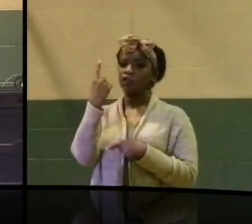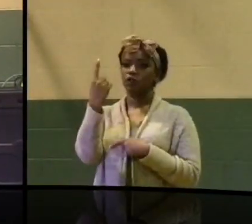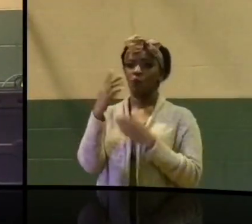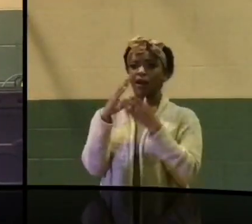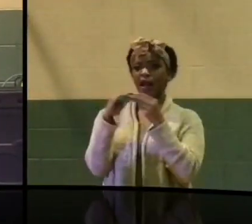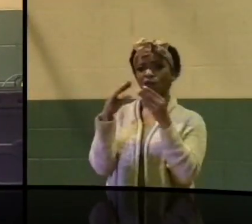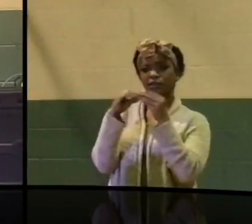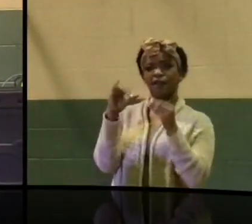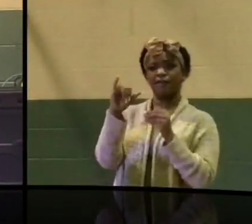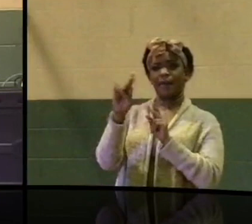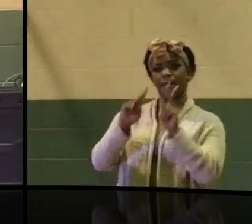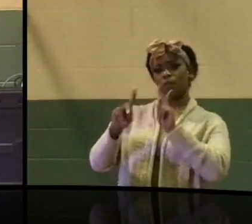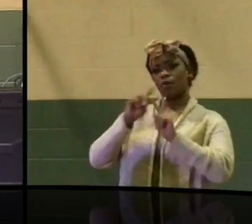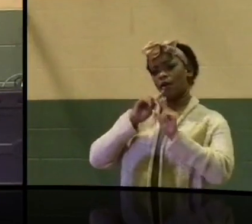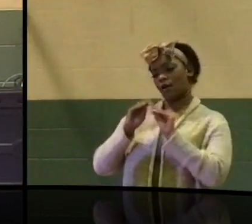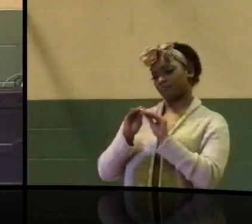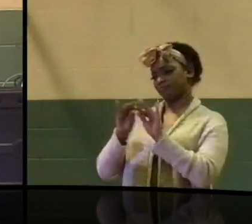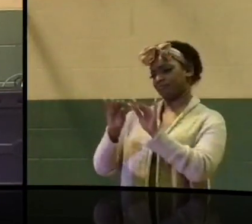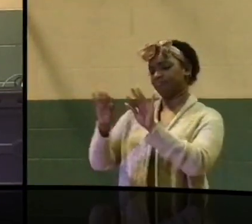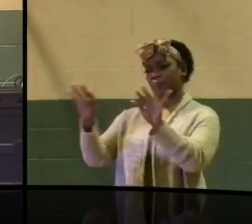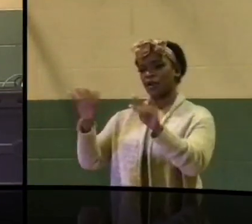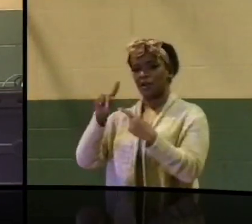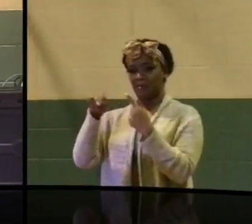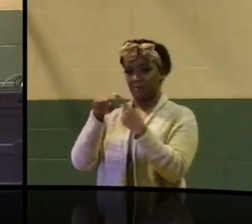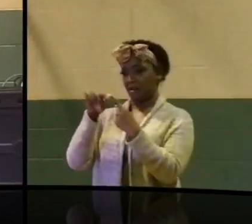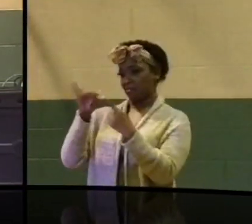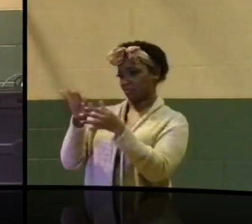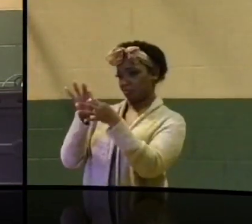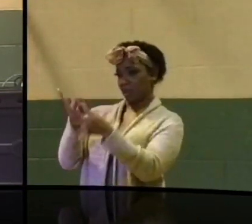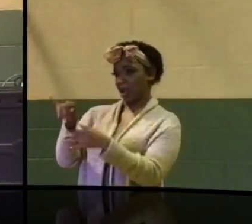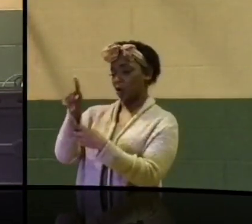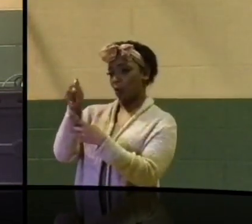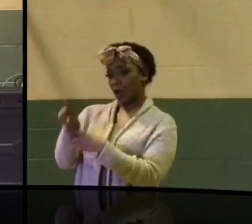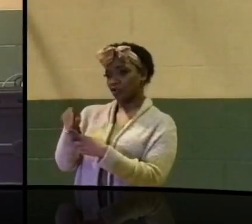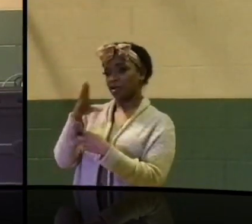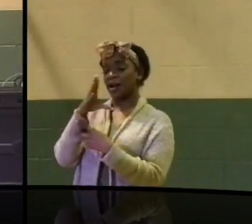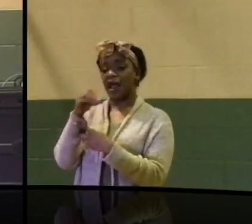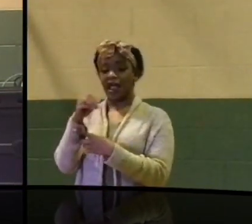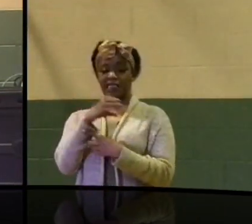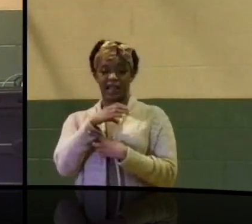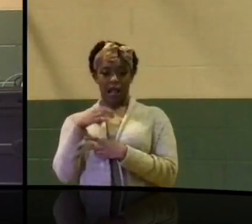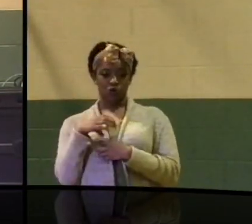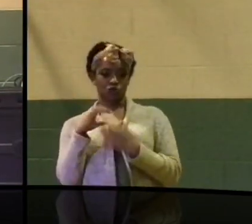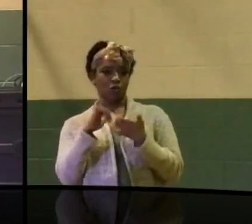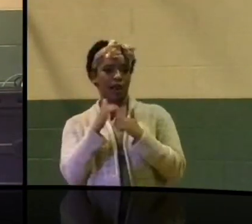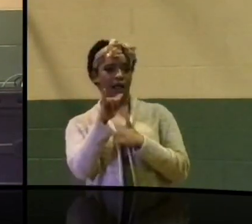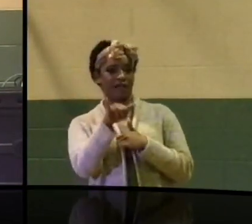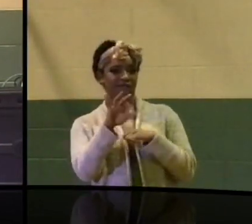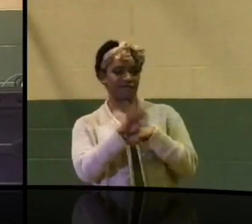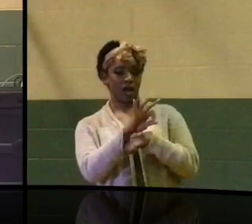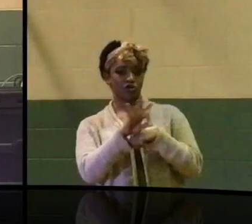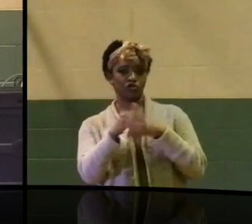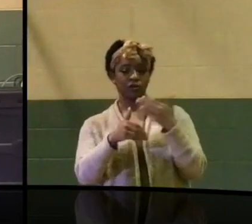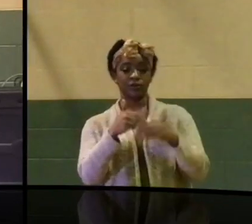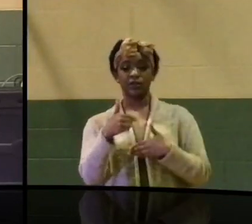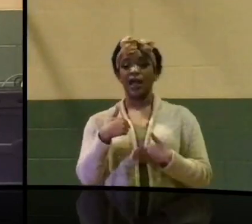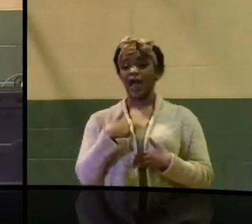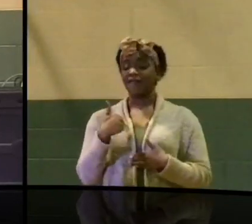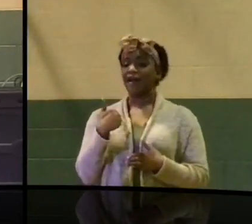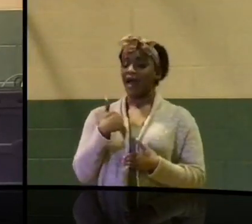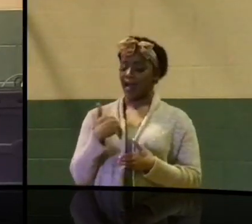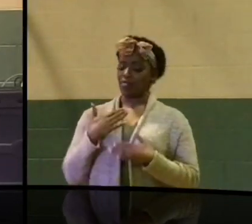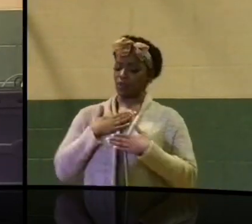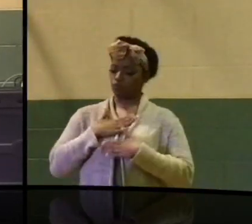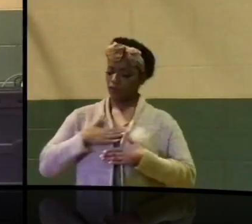around that question and or council and its functions. I have the privilege of serving